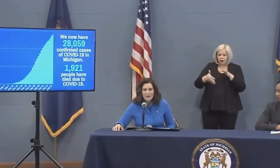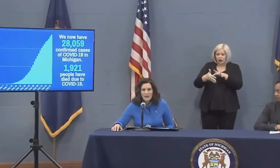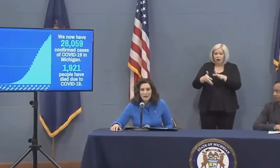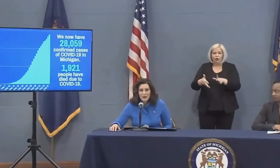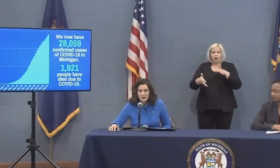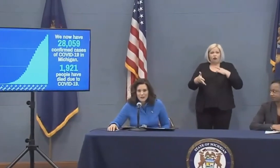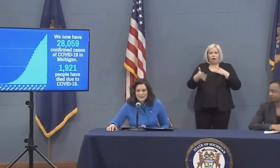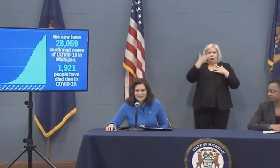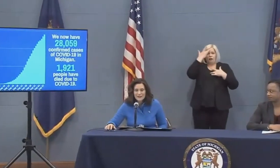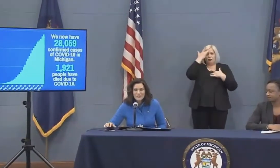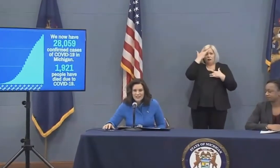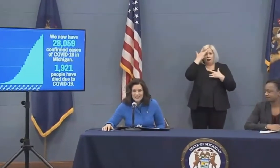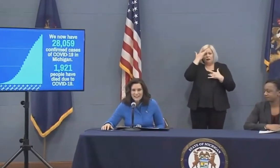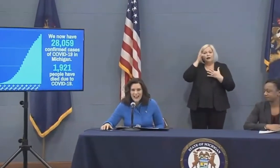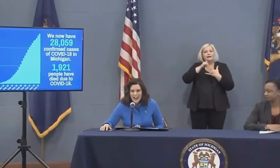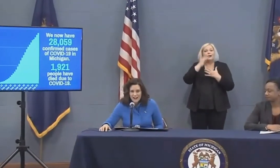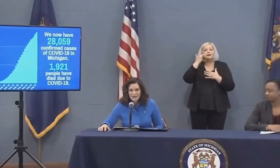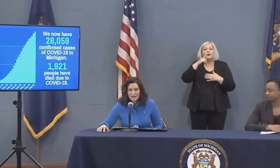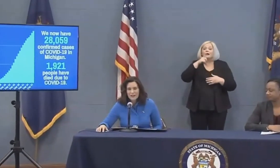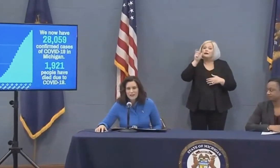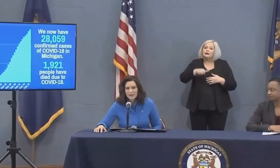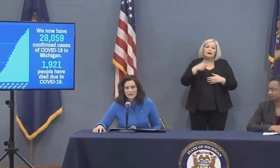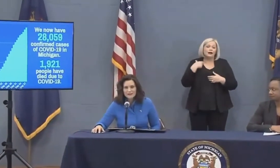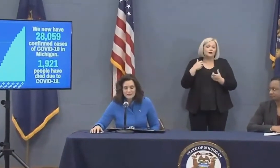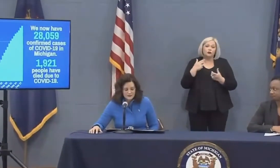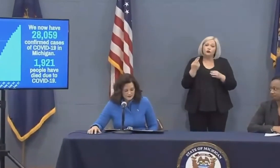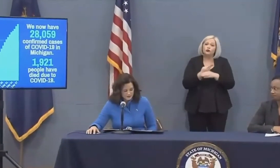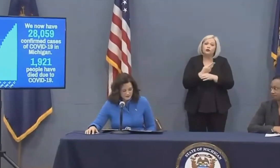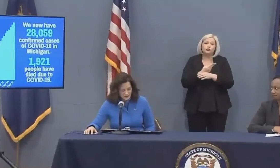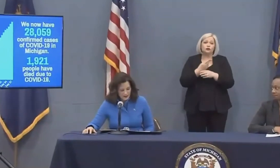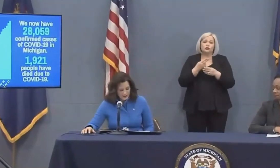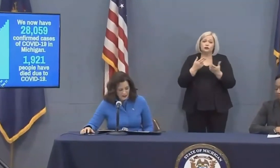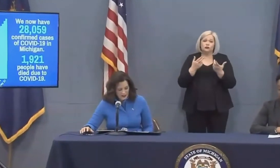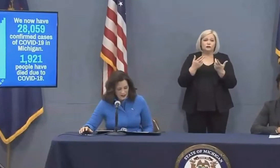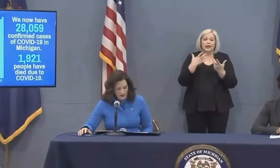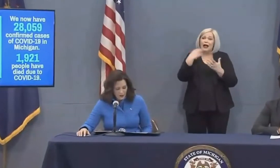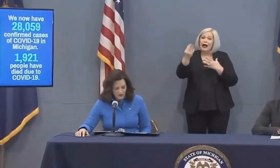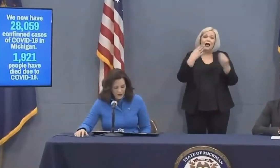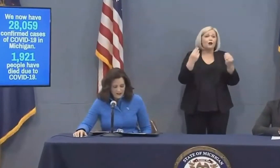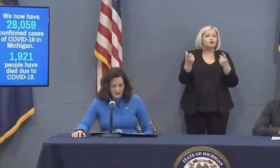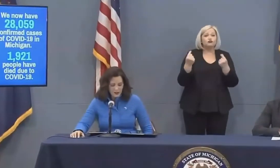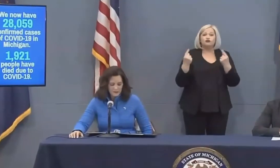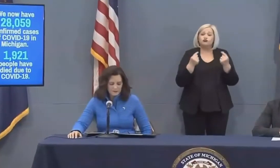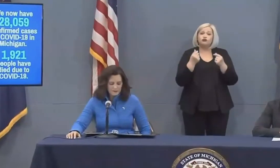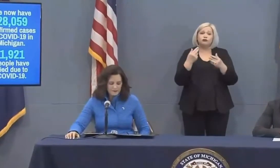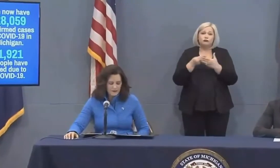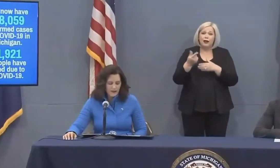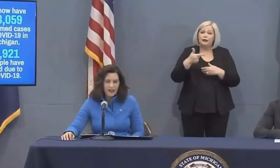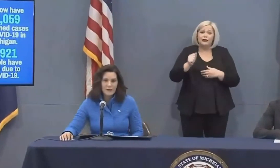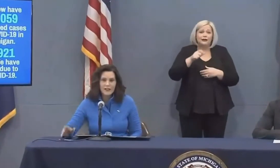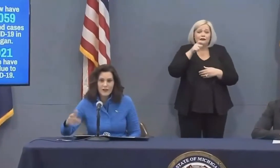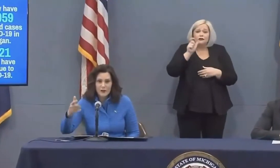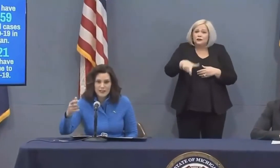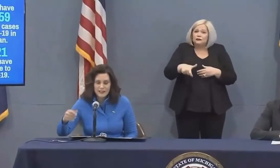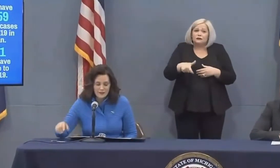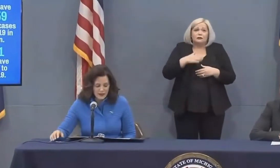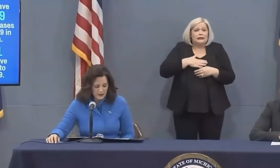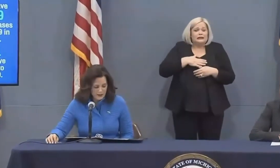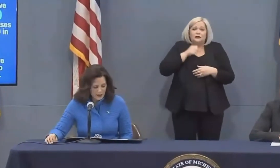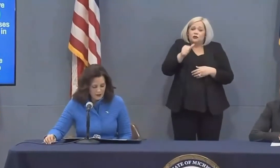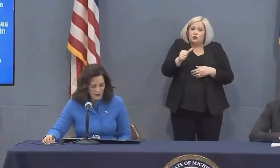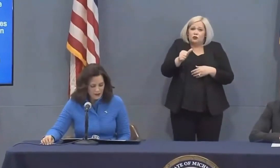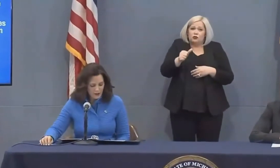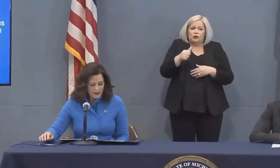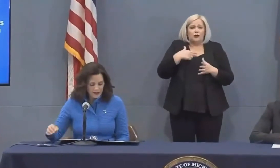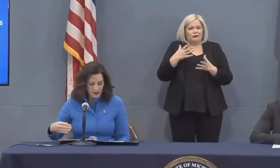want anyone on the road who doesn't have to be there. A couple of weeks ago, I'm going to give an update on